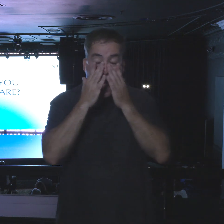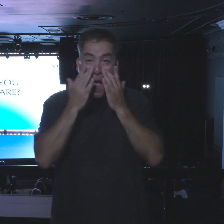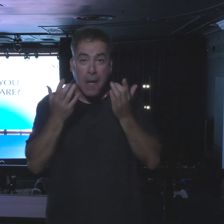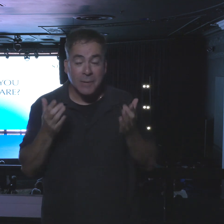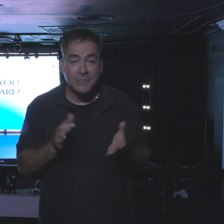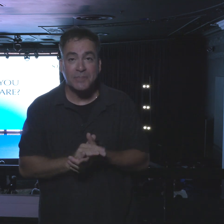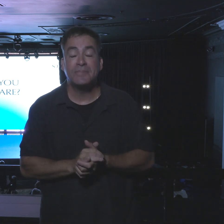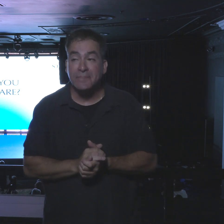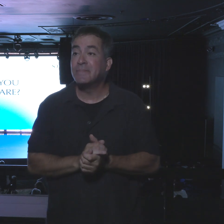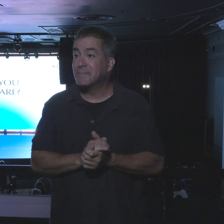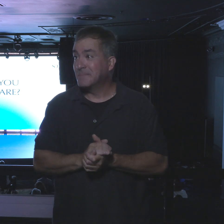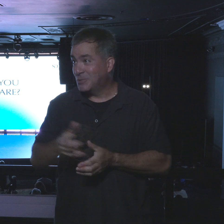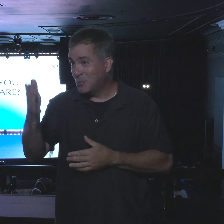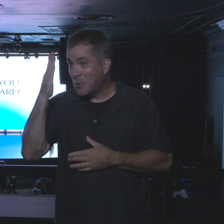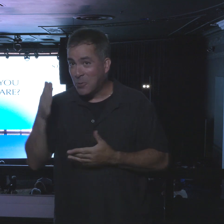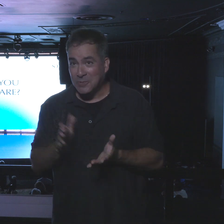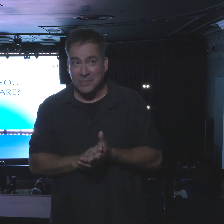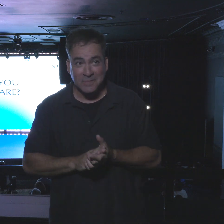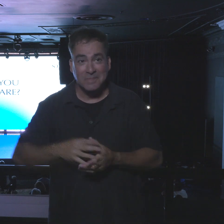Oh, yeah.